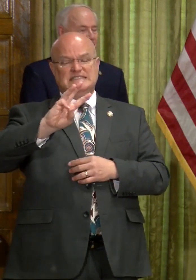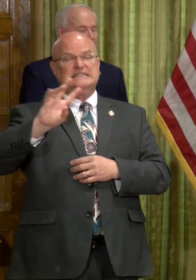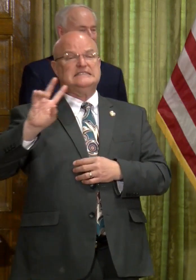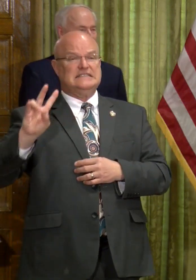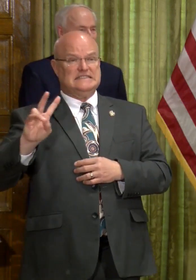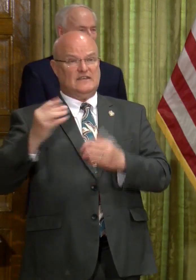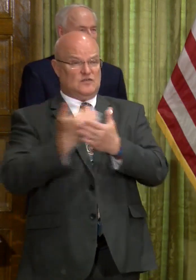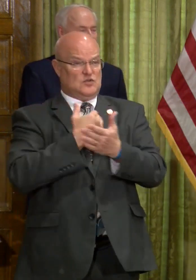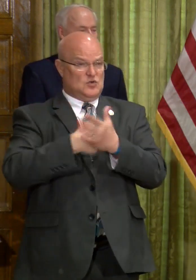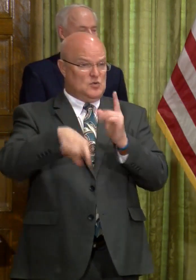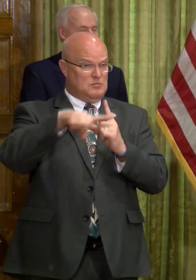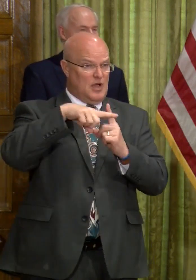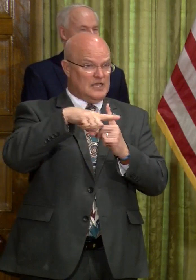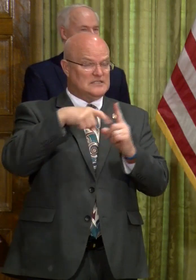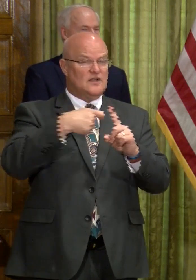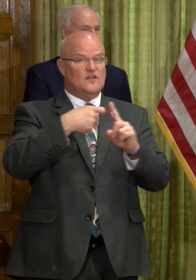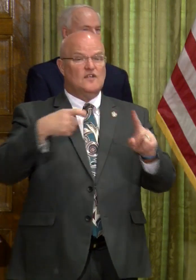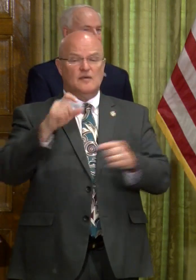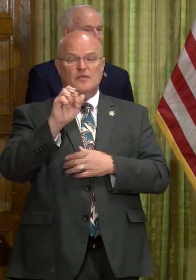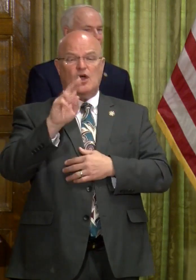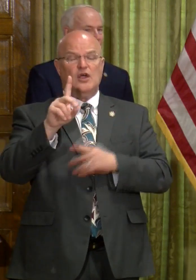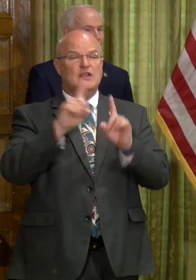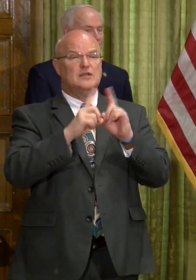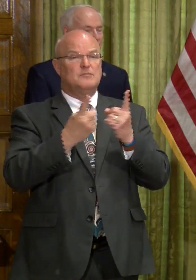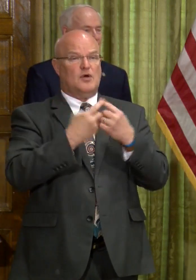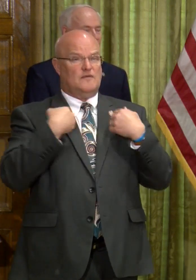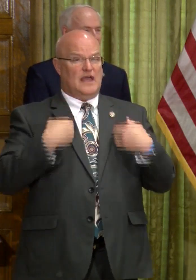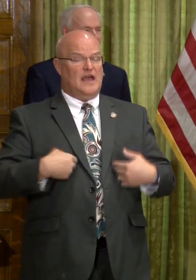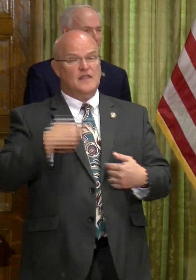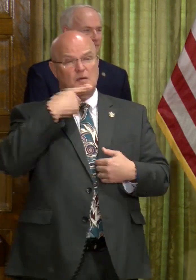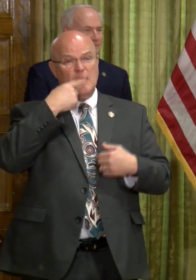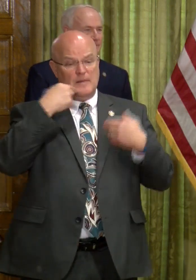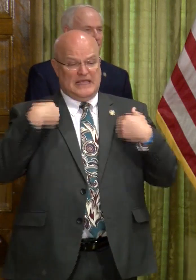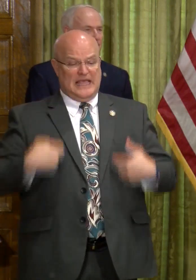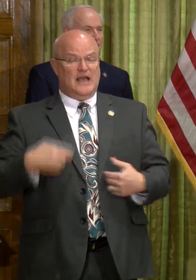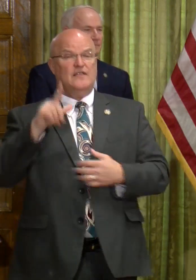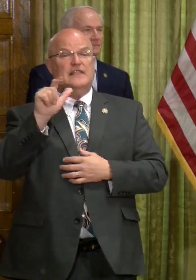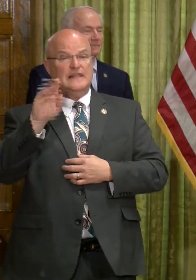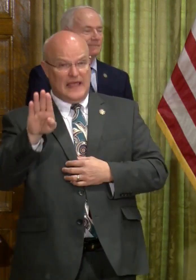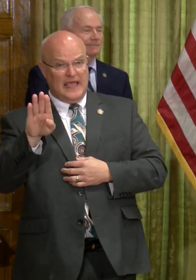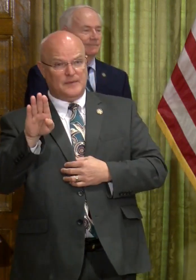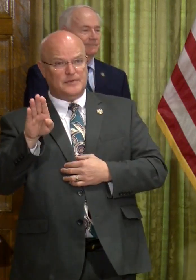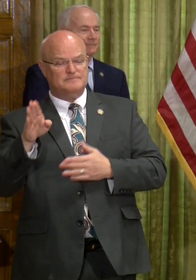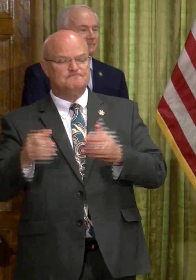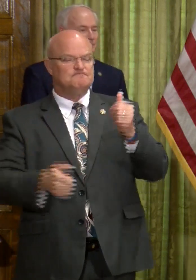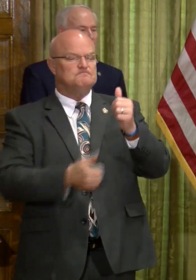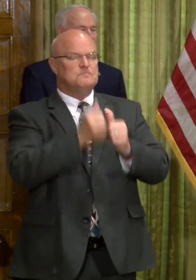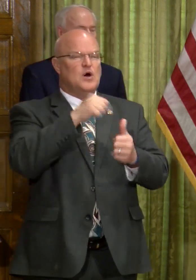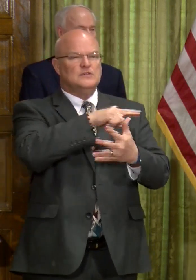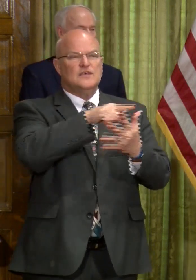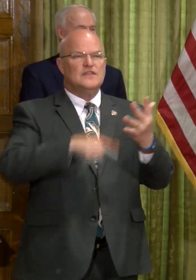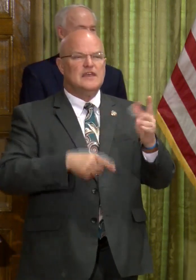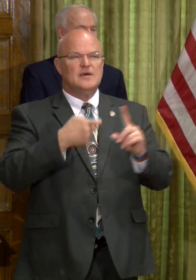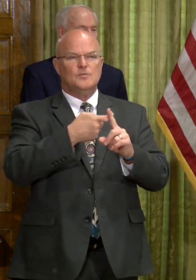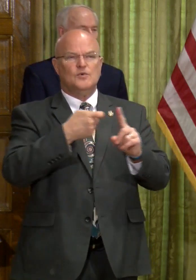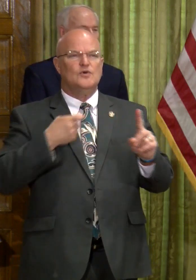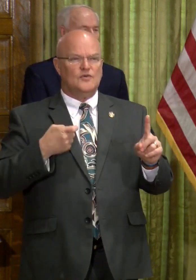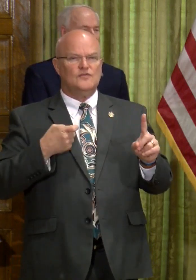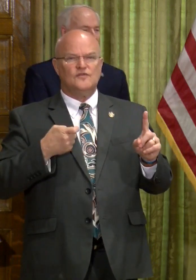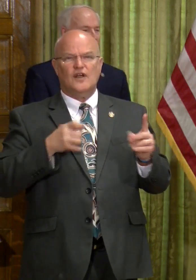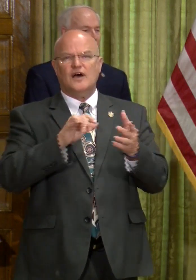new positives from the Arkansas Department of Health Public Health lab, most of them were from